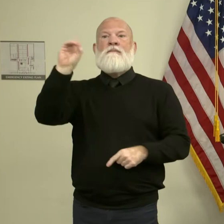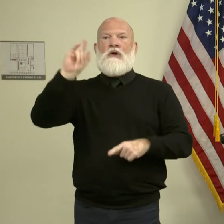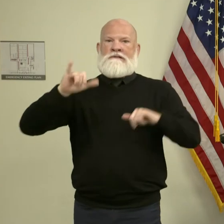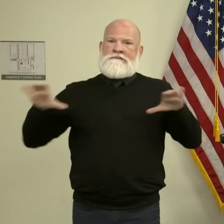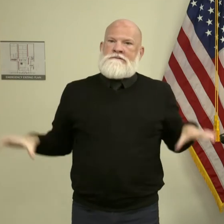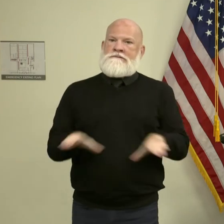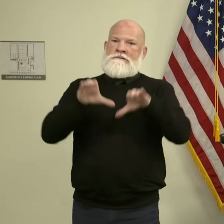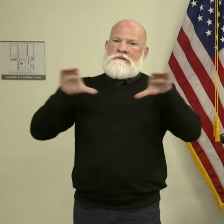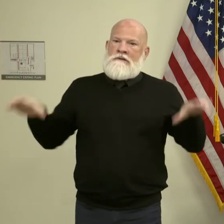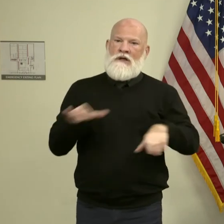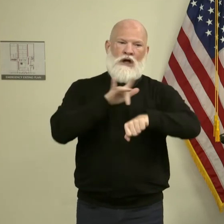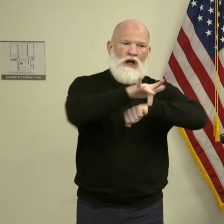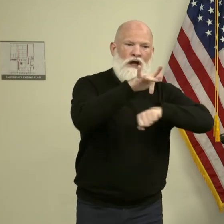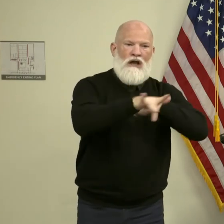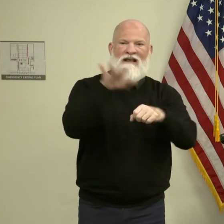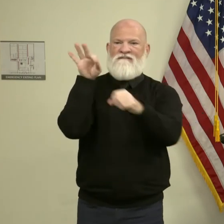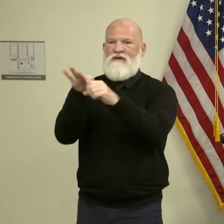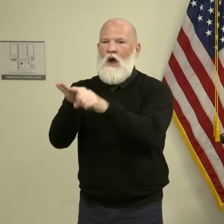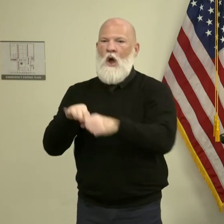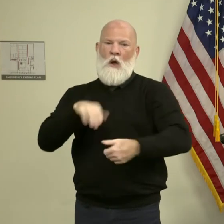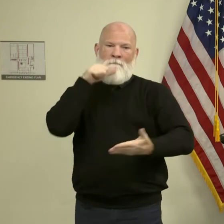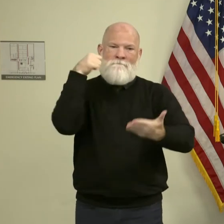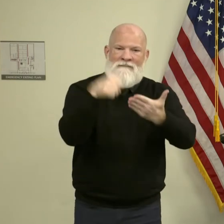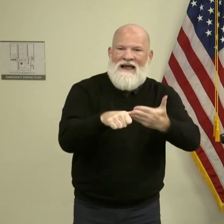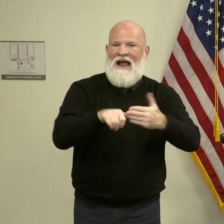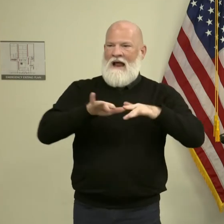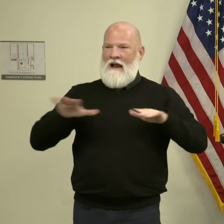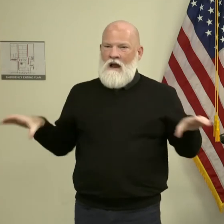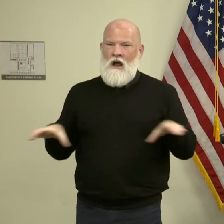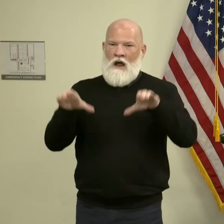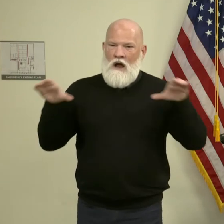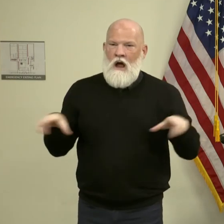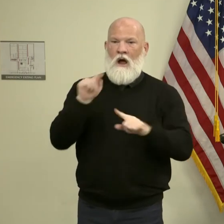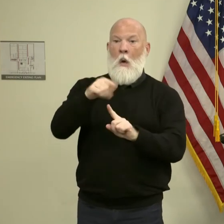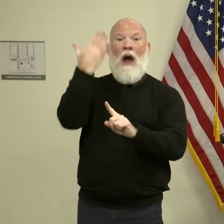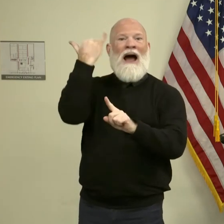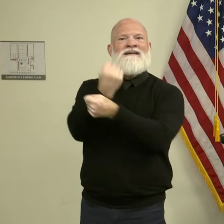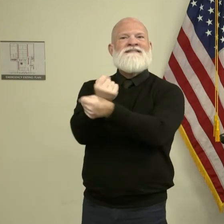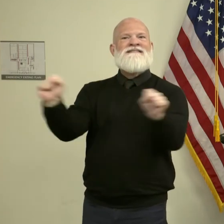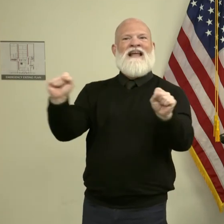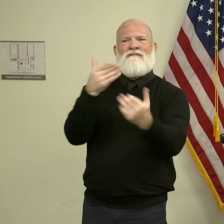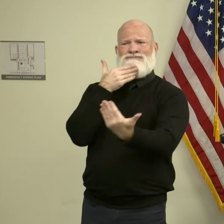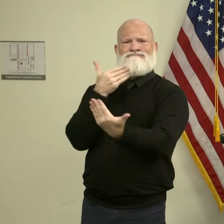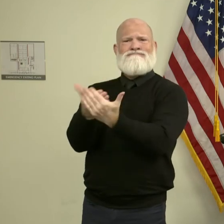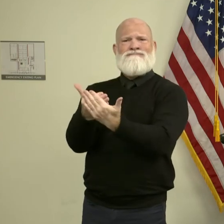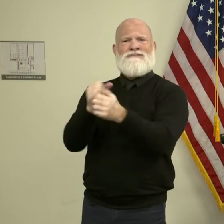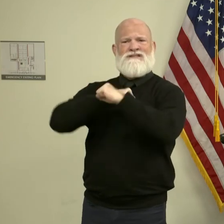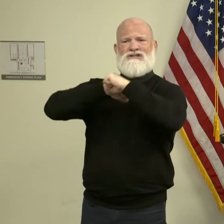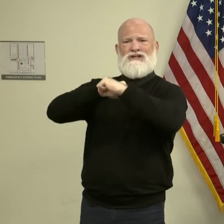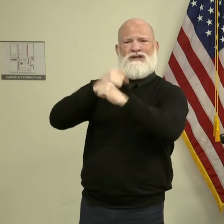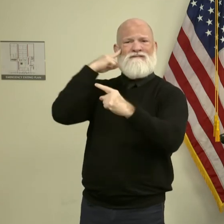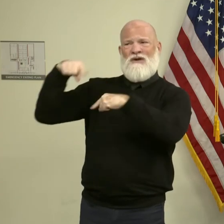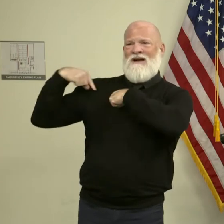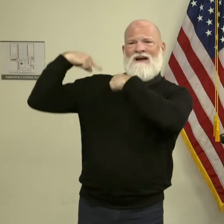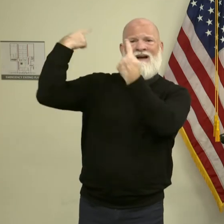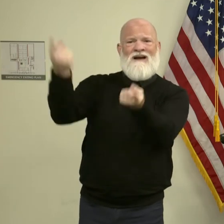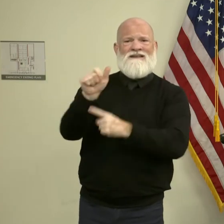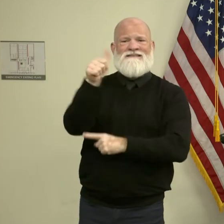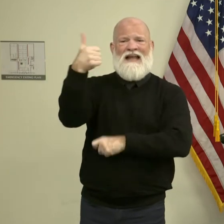been available to the Georgians for, you know, over a decade. So there's nothing new here. These are all tools that tools have been available.